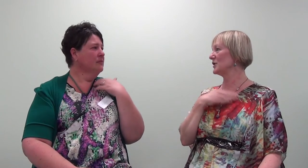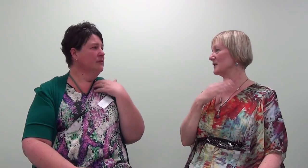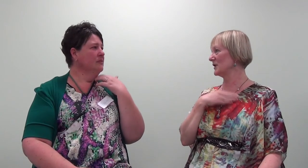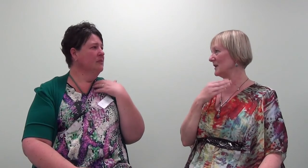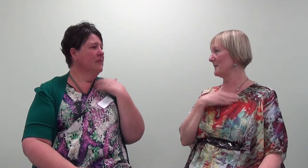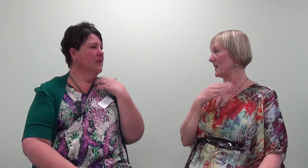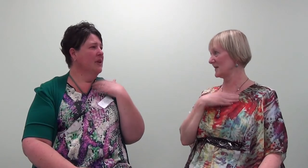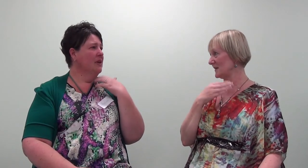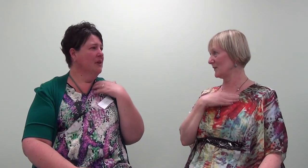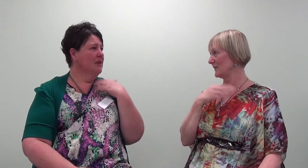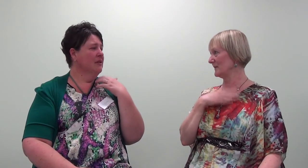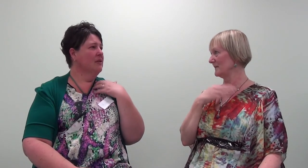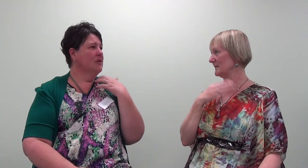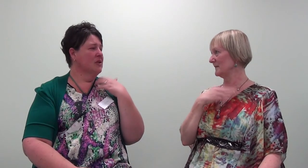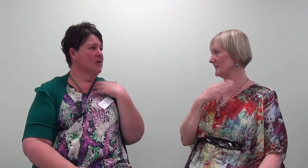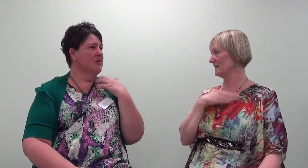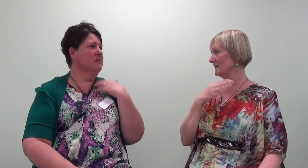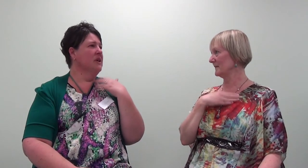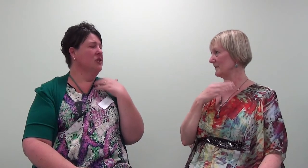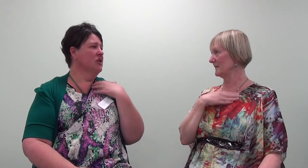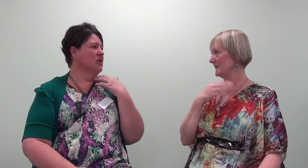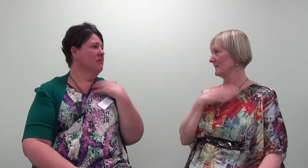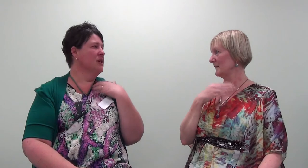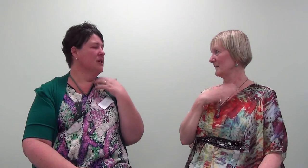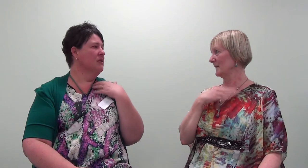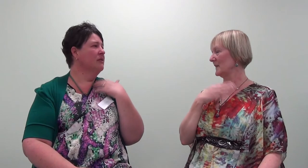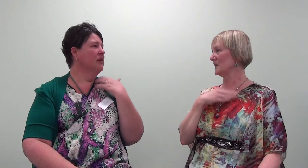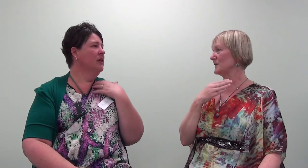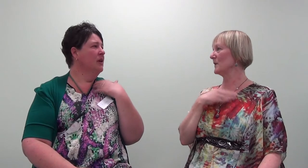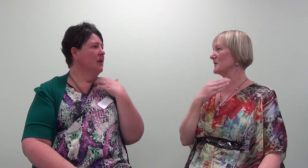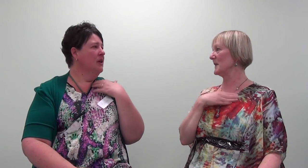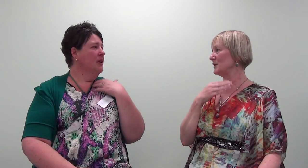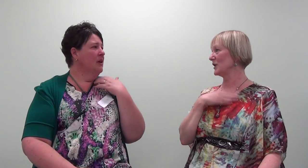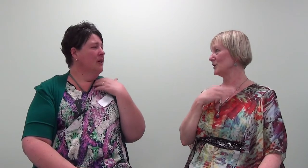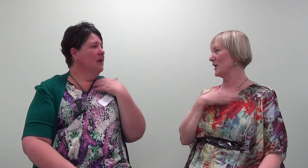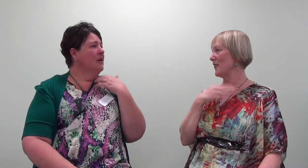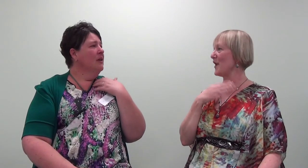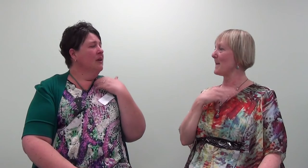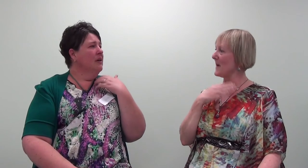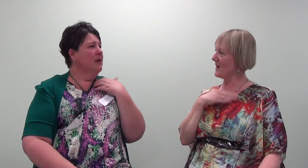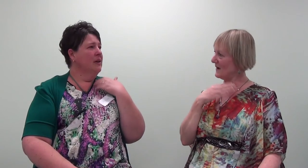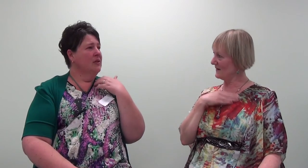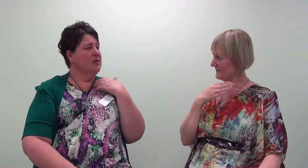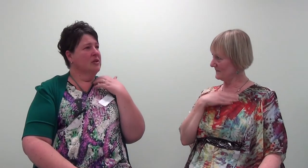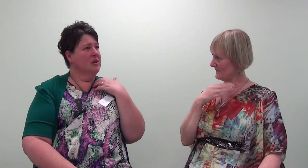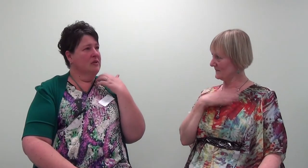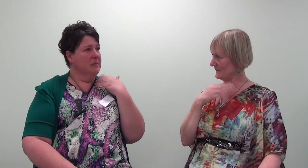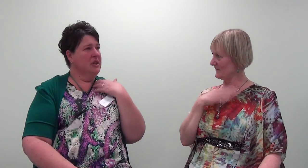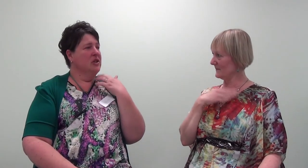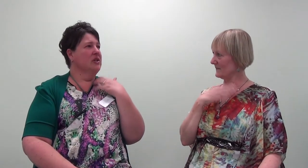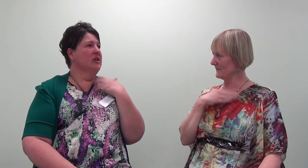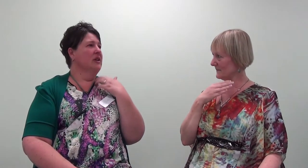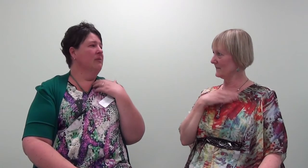judging myself. Dissolves me judging myself. Dissolves me judging them. Dissolves me judging them.